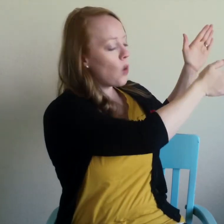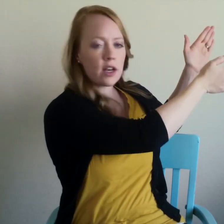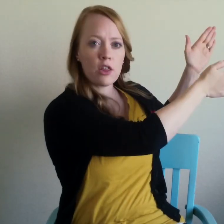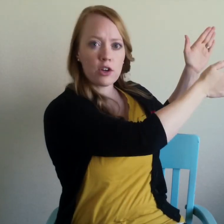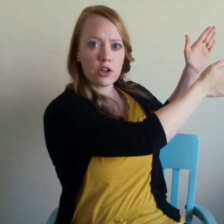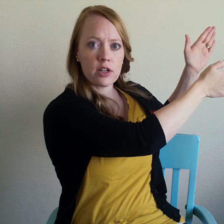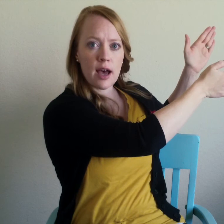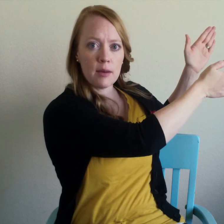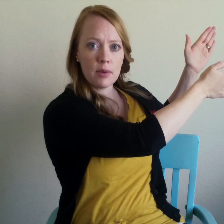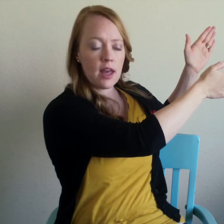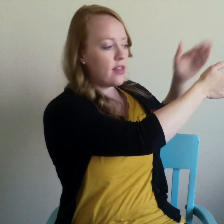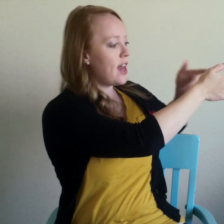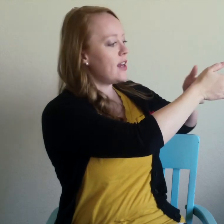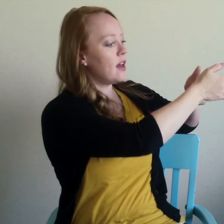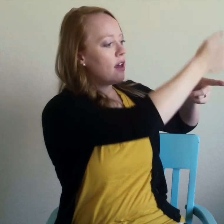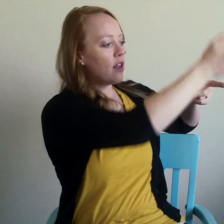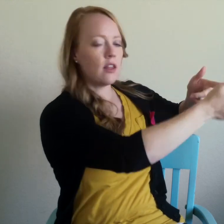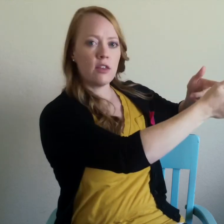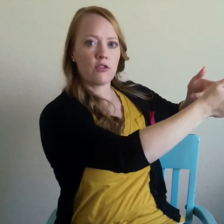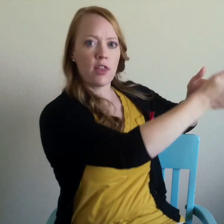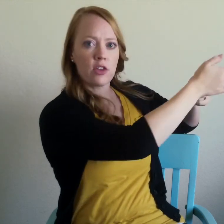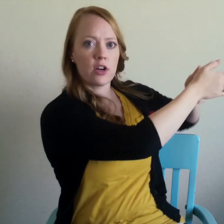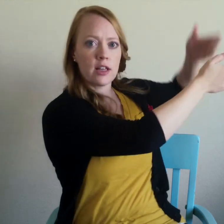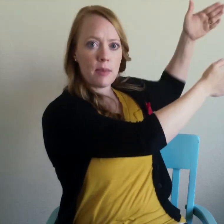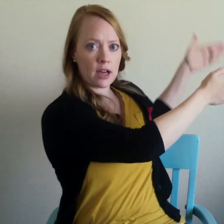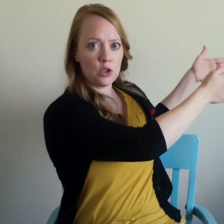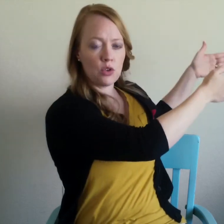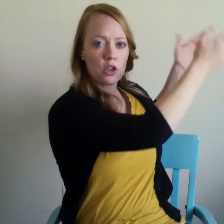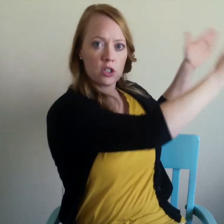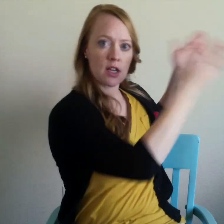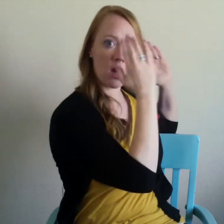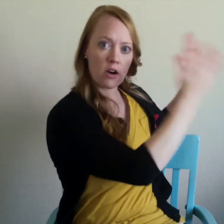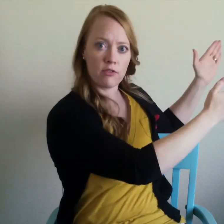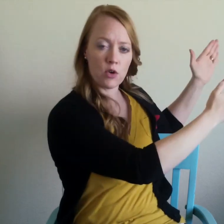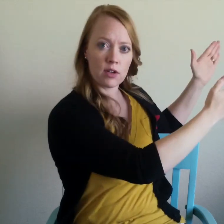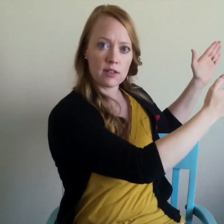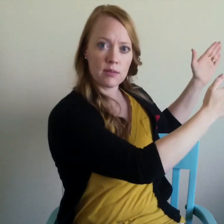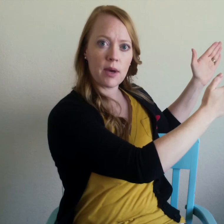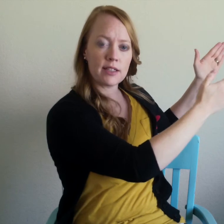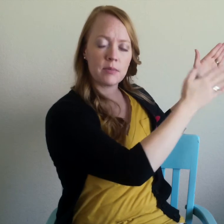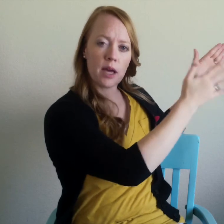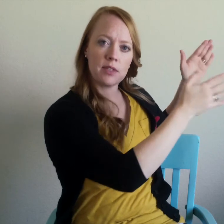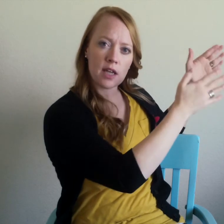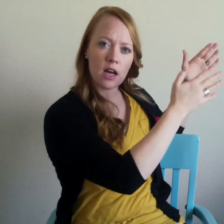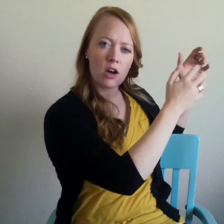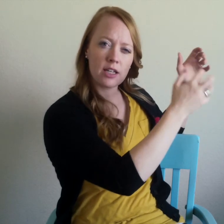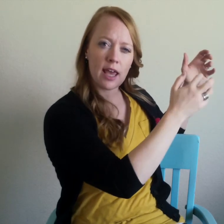one third up then the front third and the back two thirds are in focus but sometimes it's kind of hard to